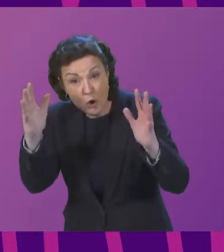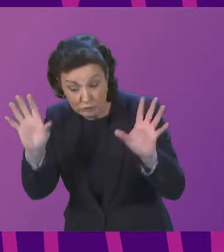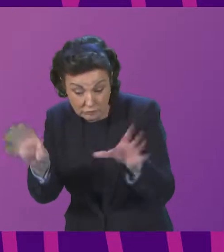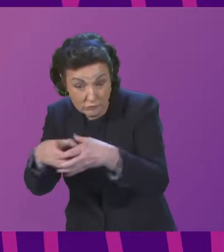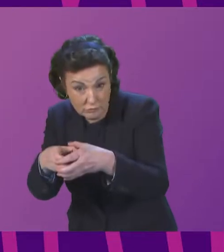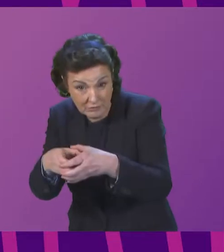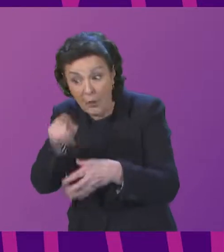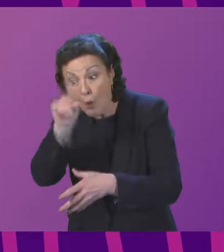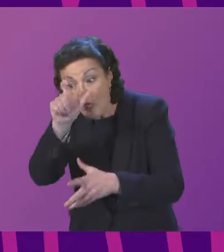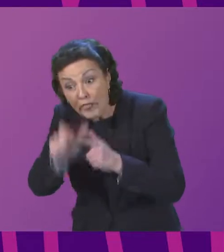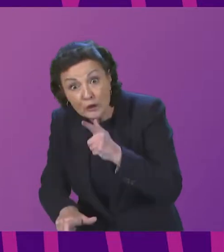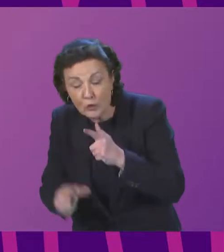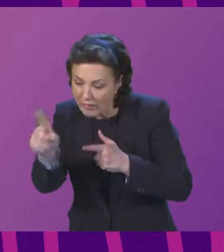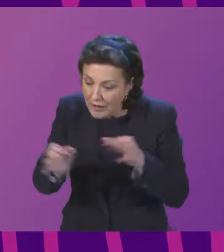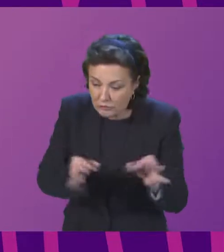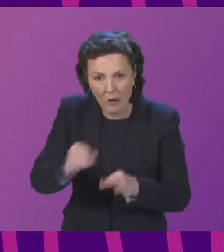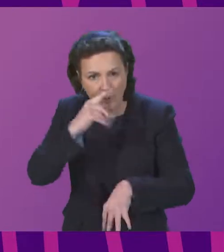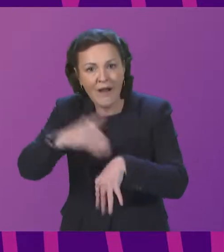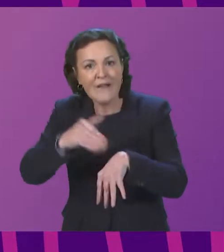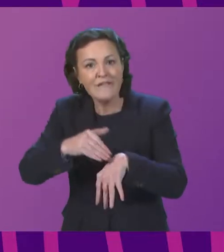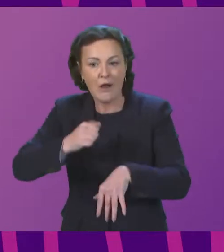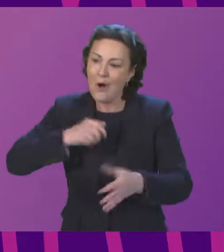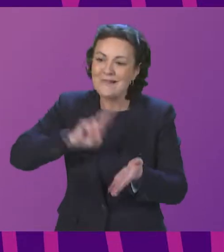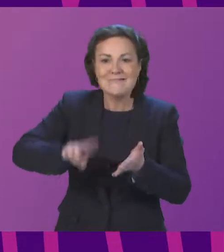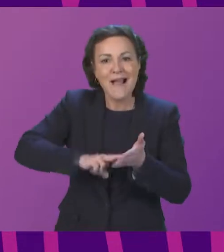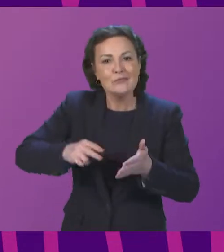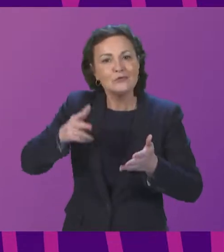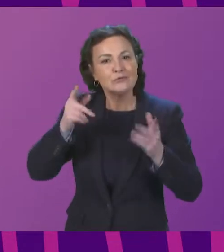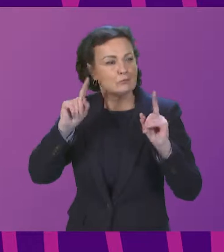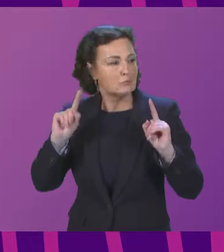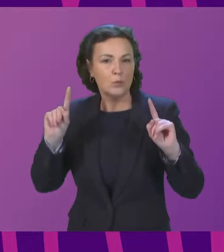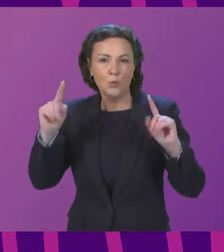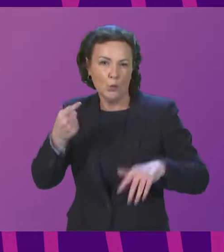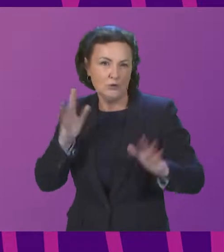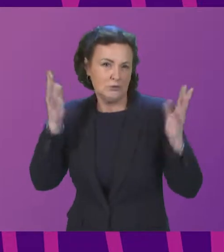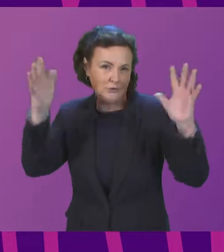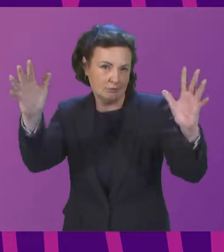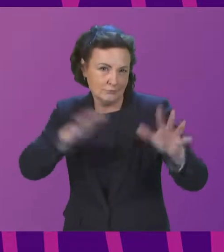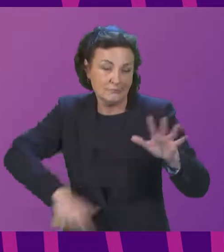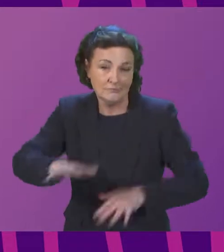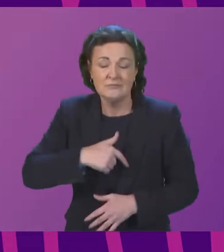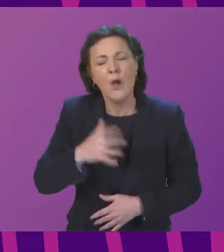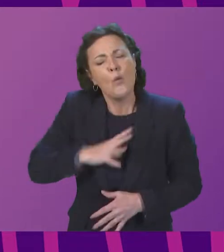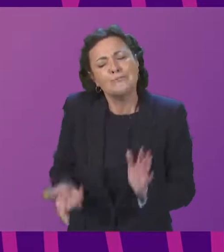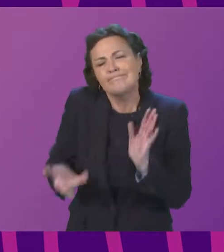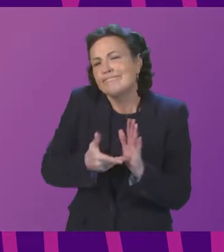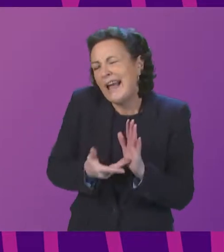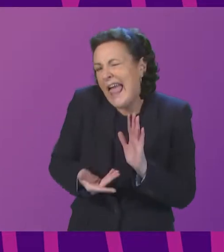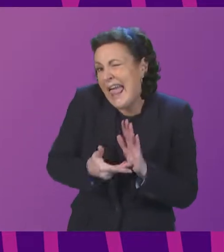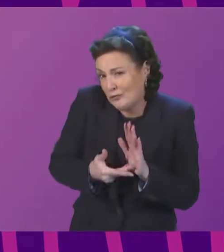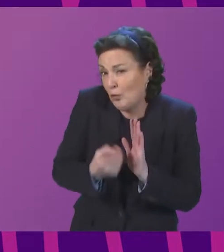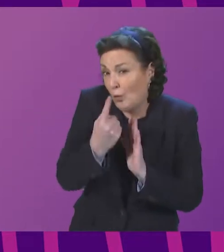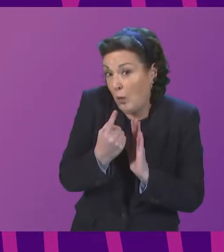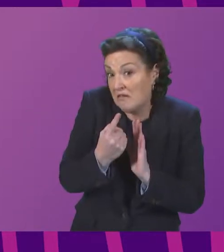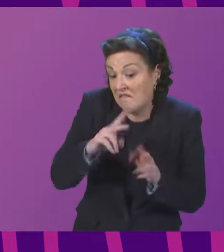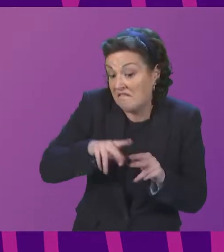you with a surprising fact which I confess to not being aware of before and indeed the convener referenced it himself and that is according to